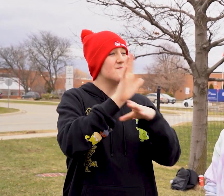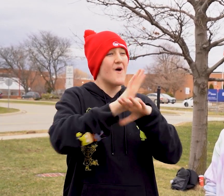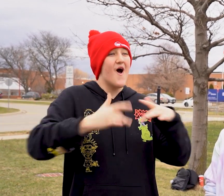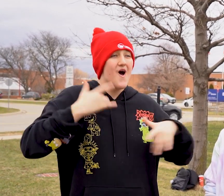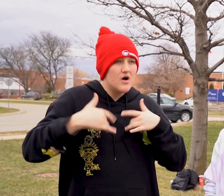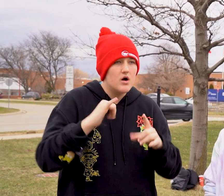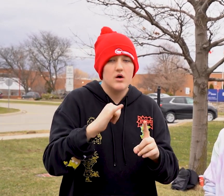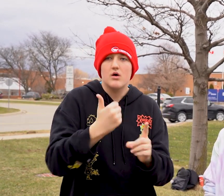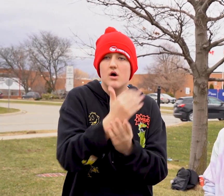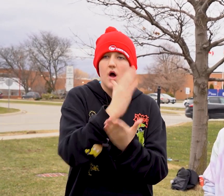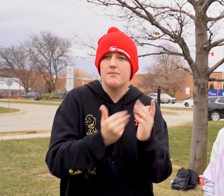qualified.